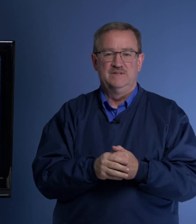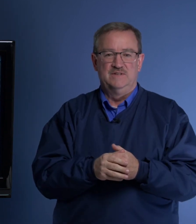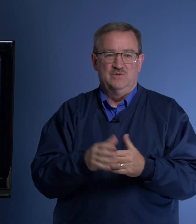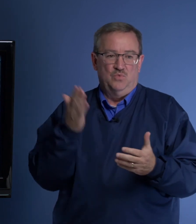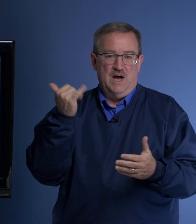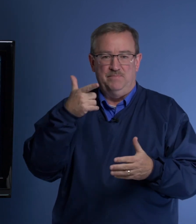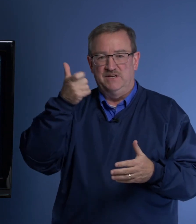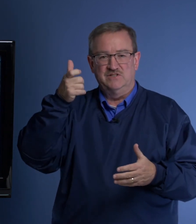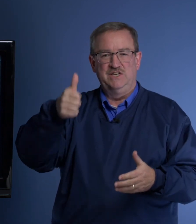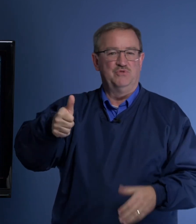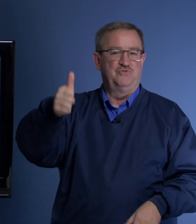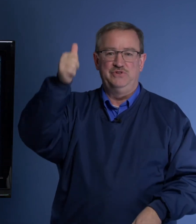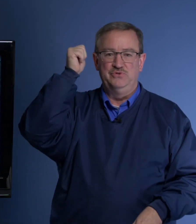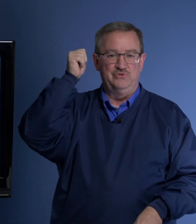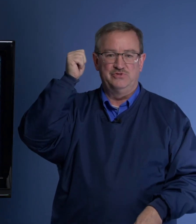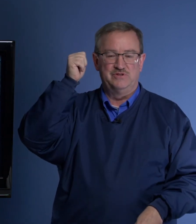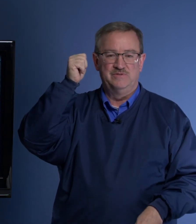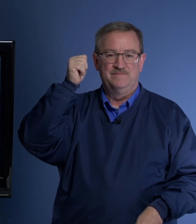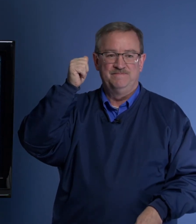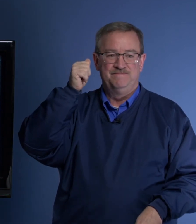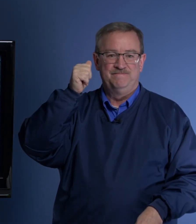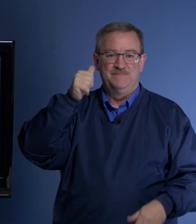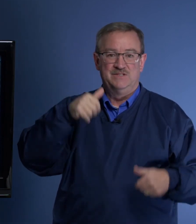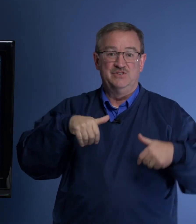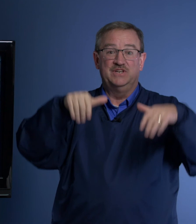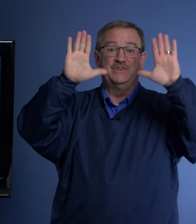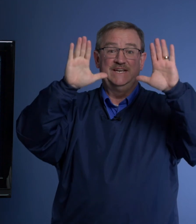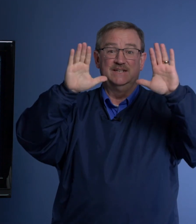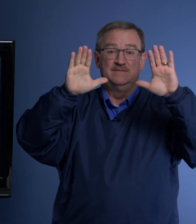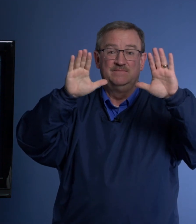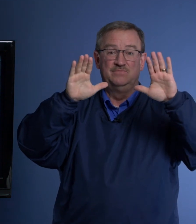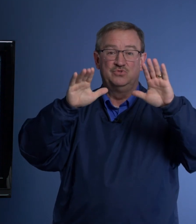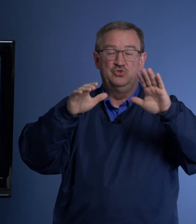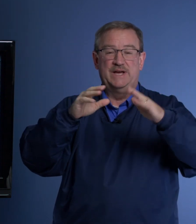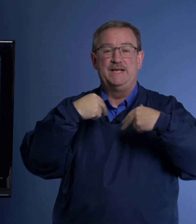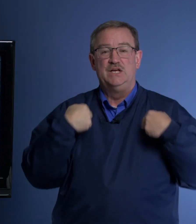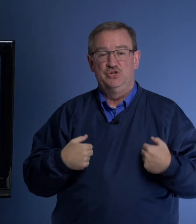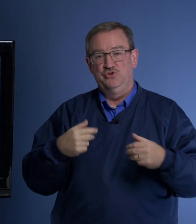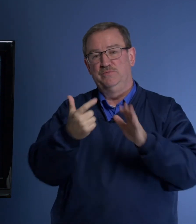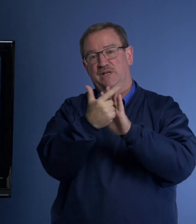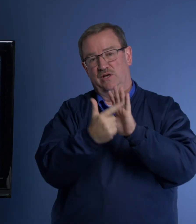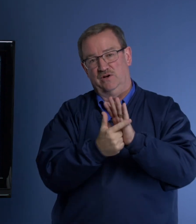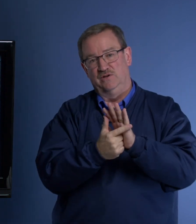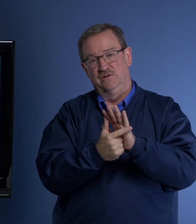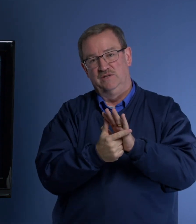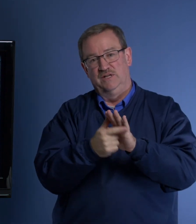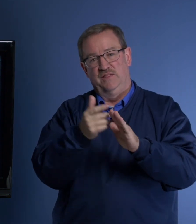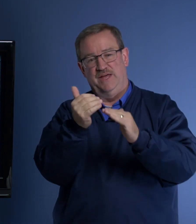Why? Because he refused to give in to a human law that